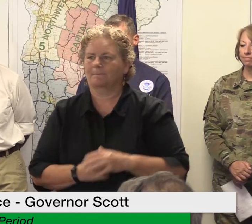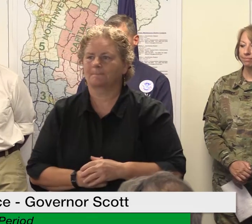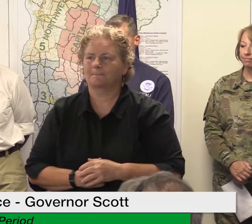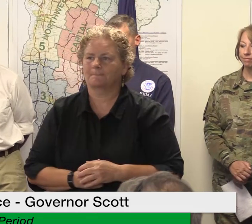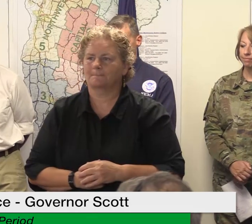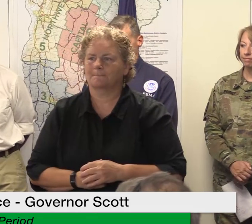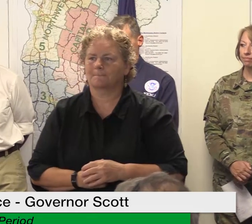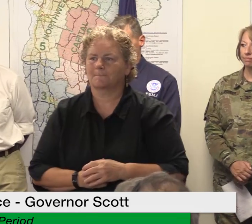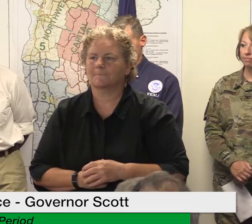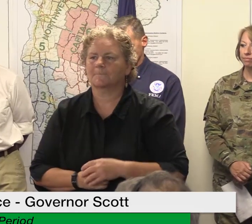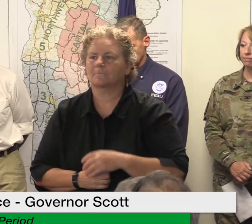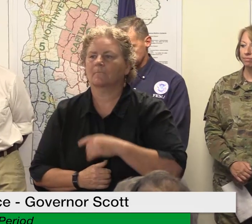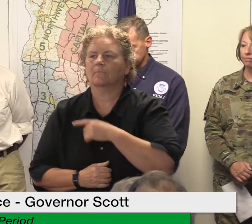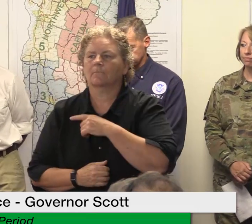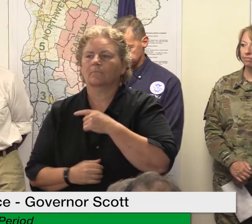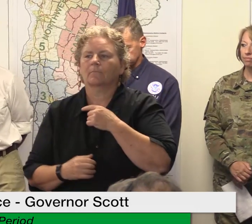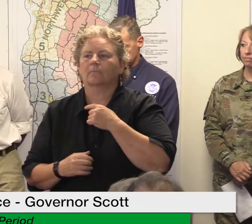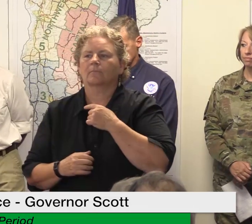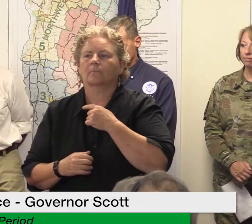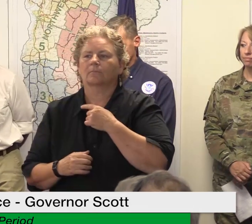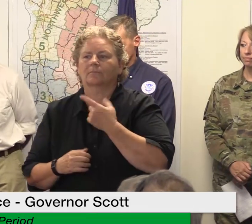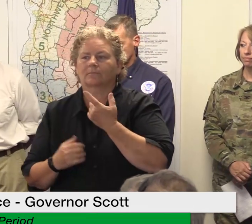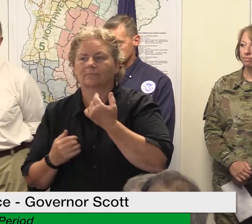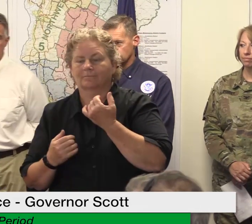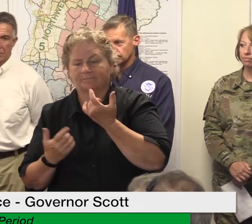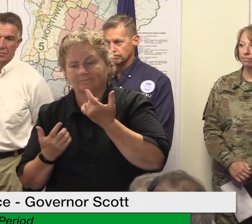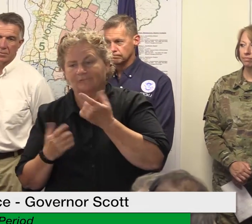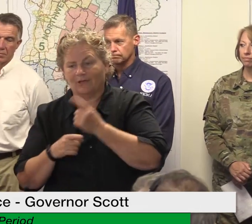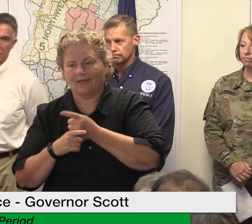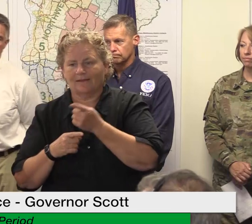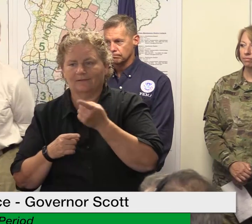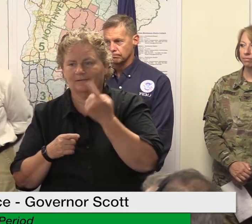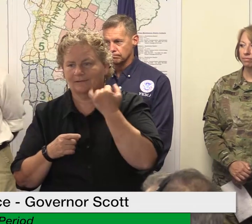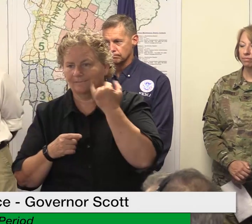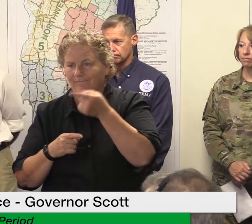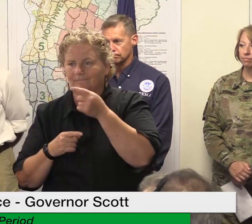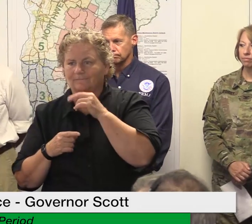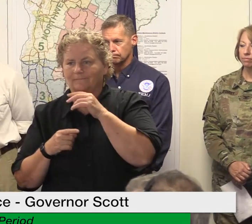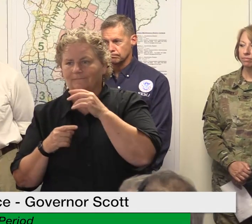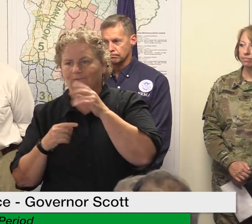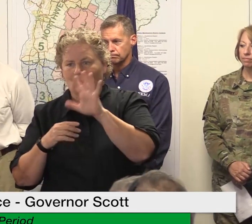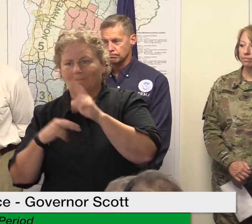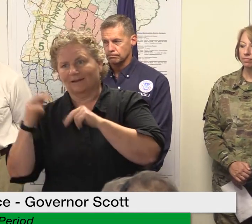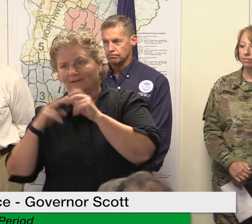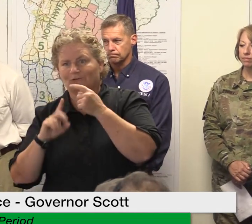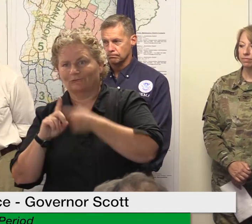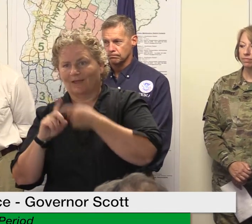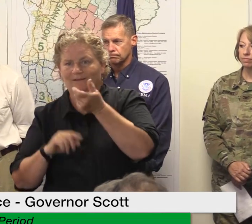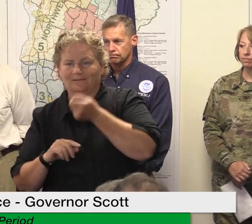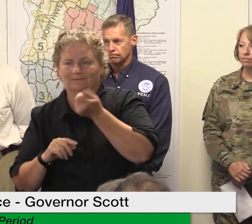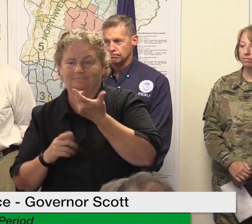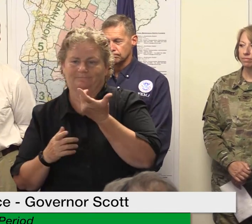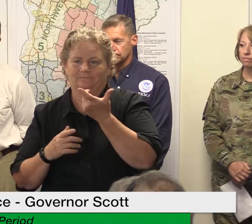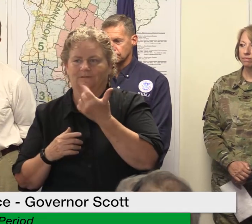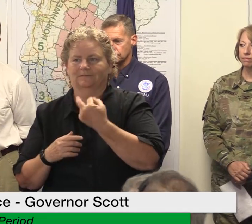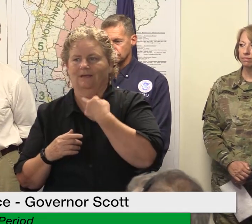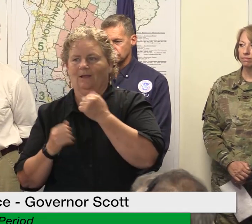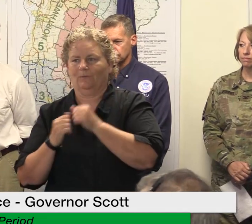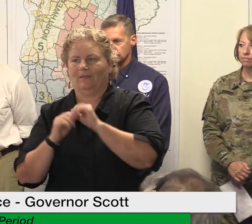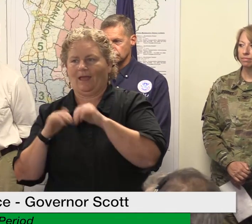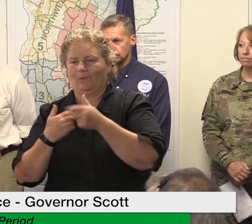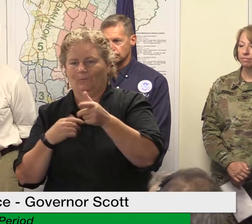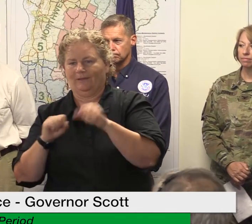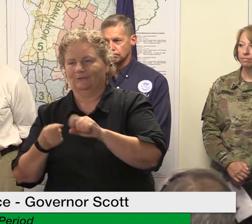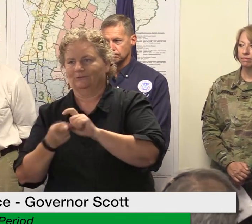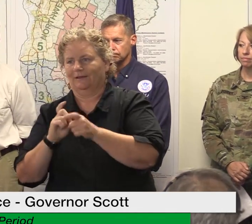there's only you know so much i can do with you know with this program but um as i mentioned folks can use the money